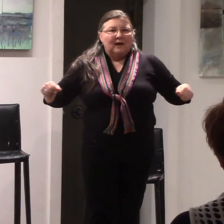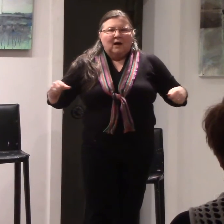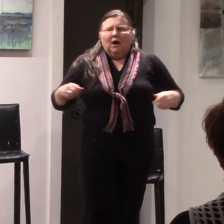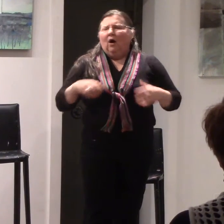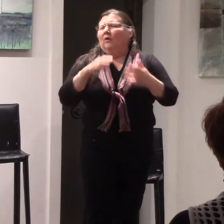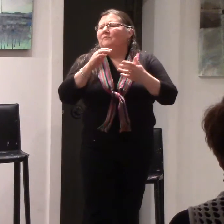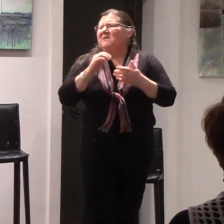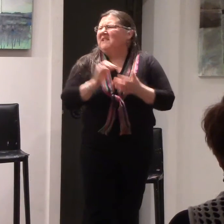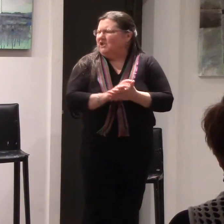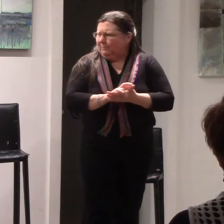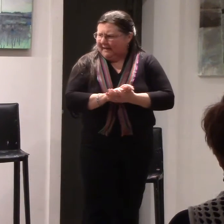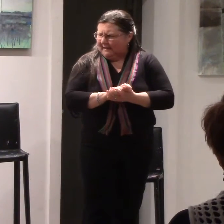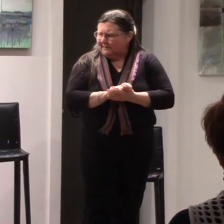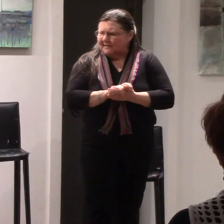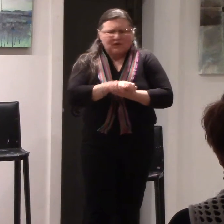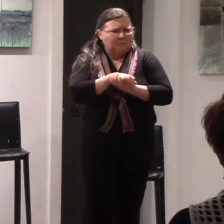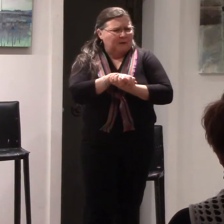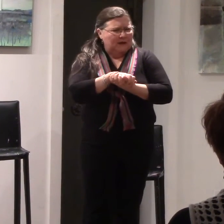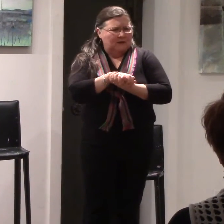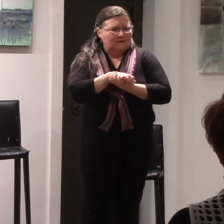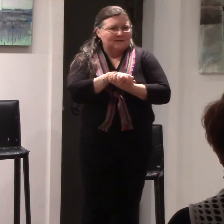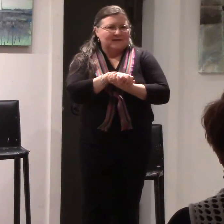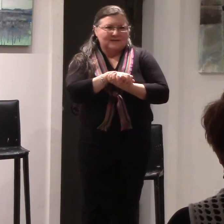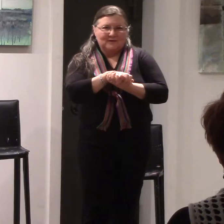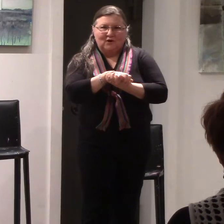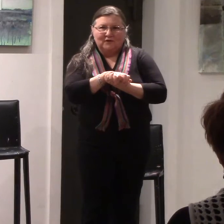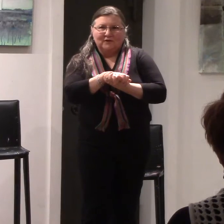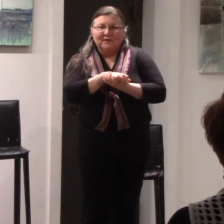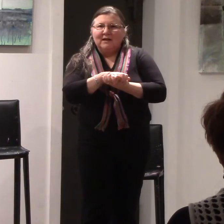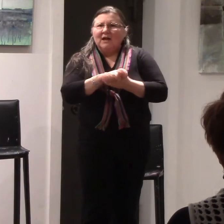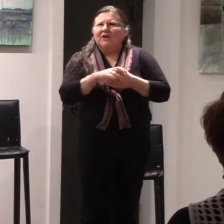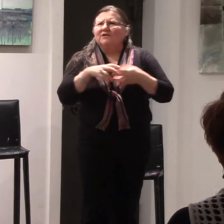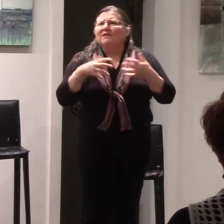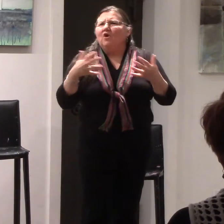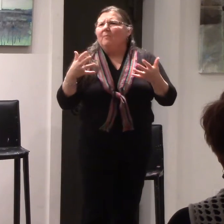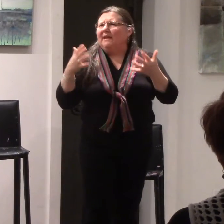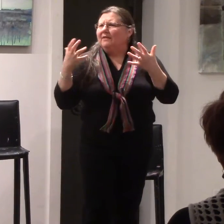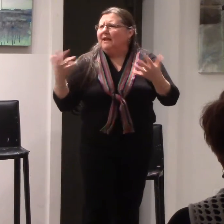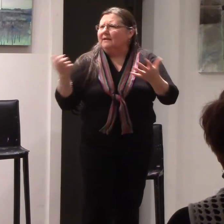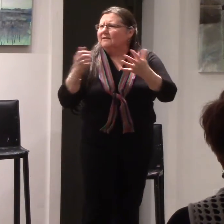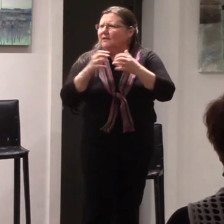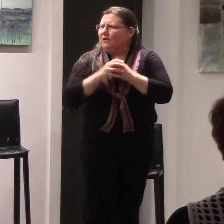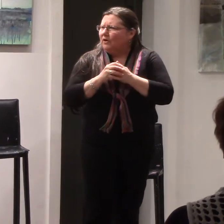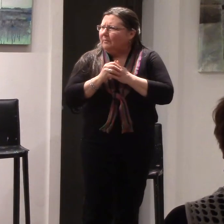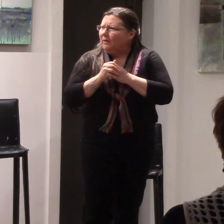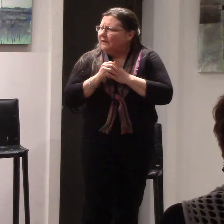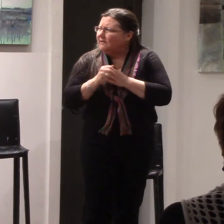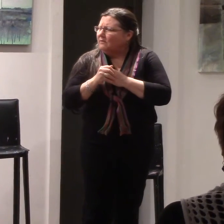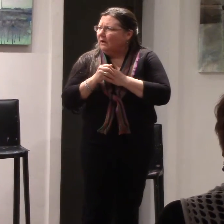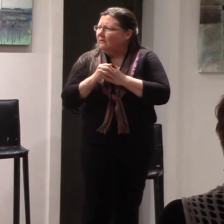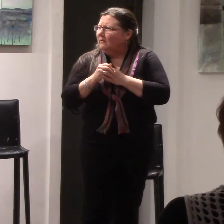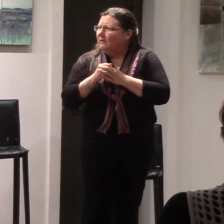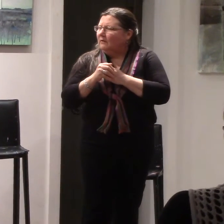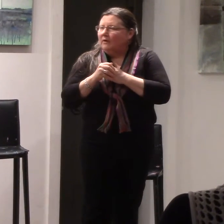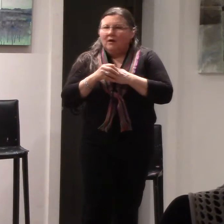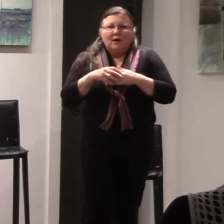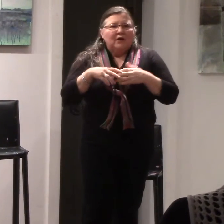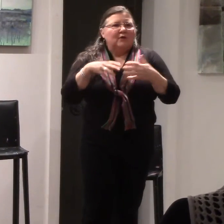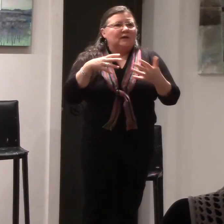Oh, such a pity, such a pity, says the scholar. There's so many things to learn about history. You can